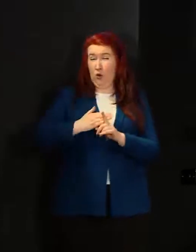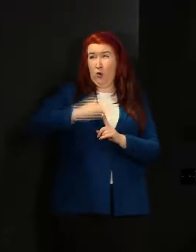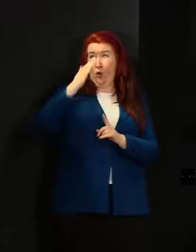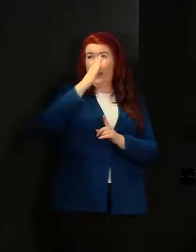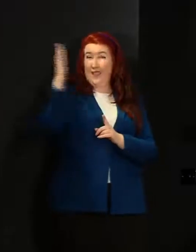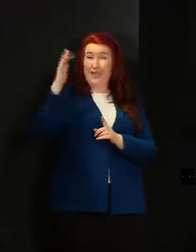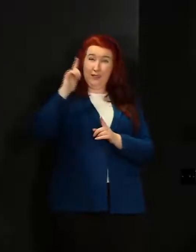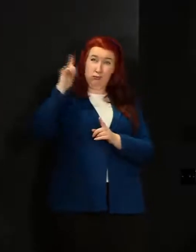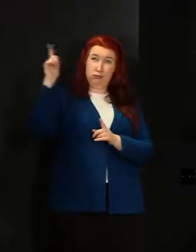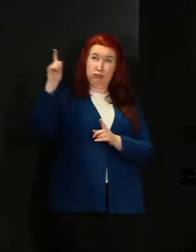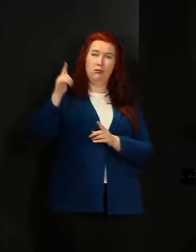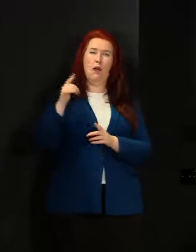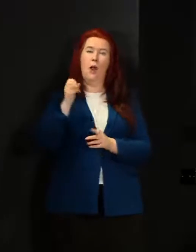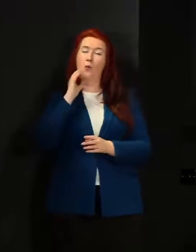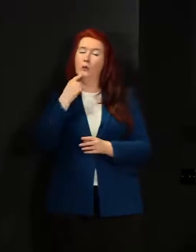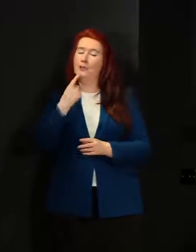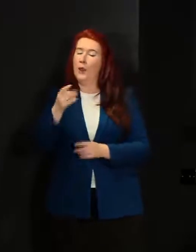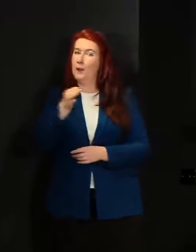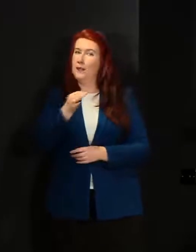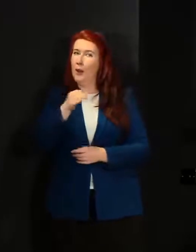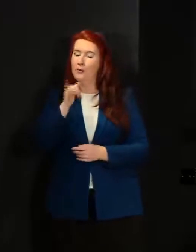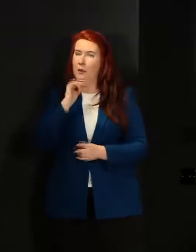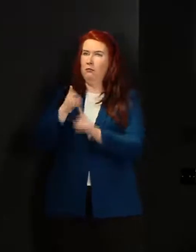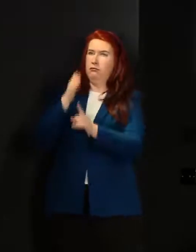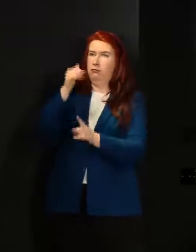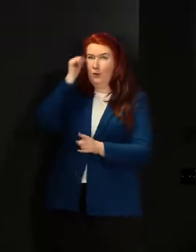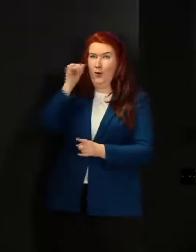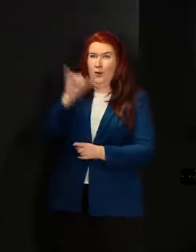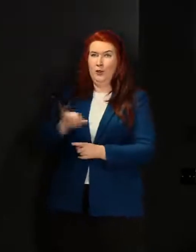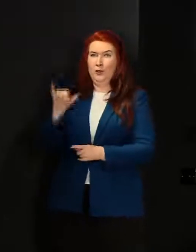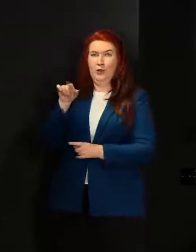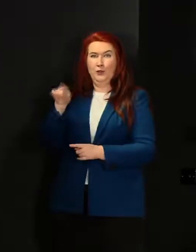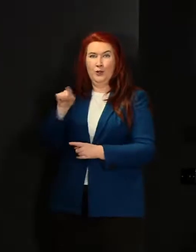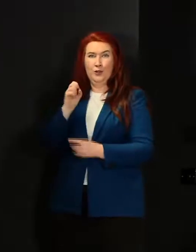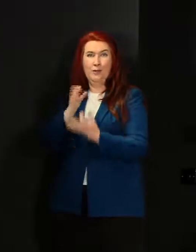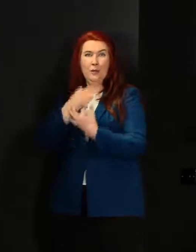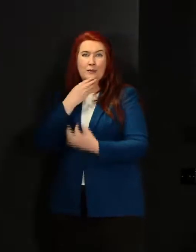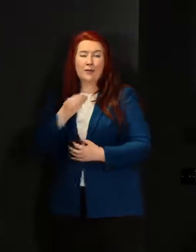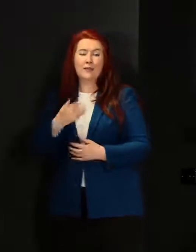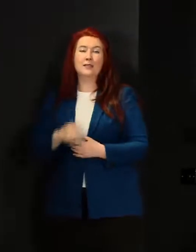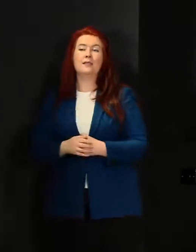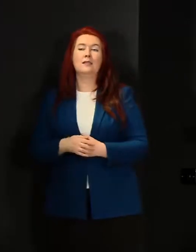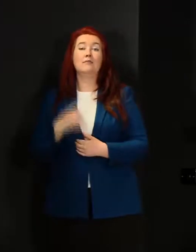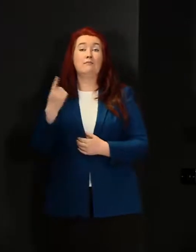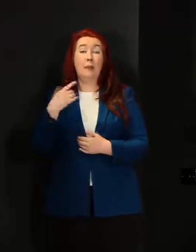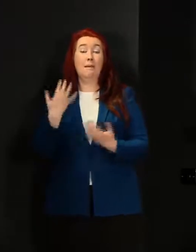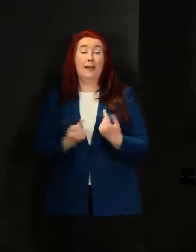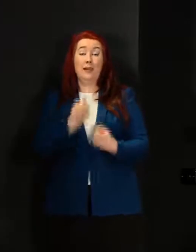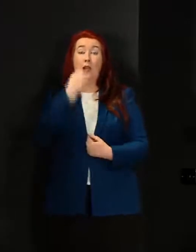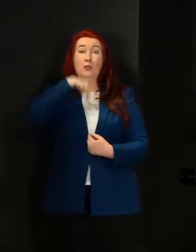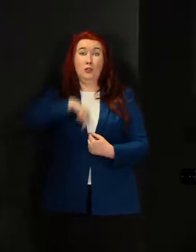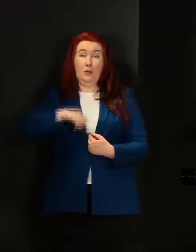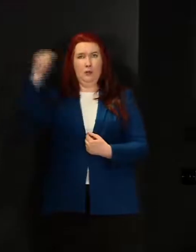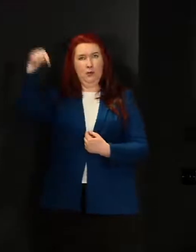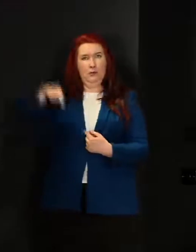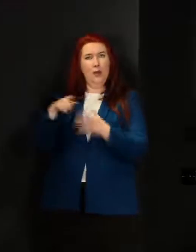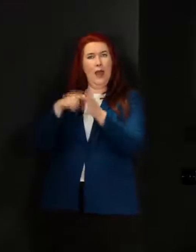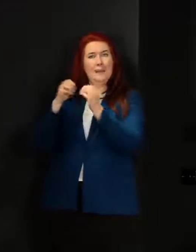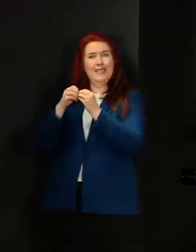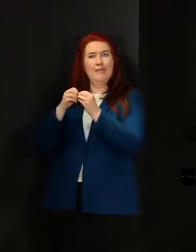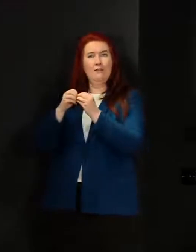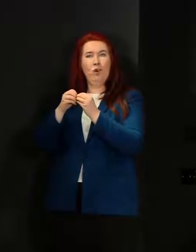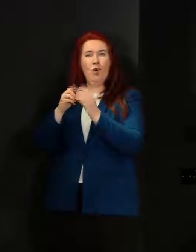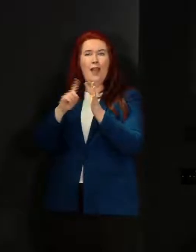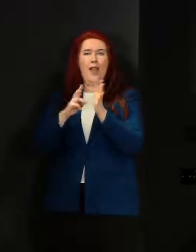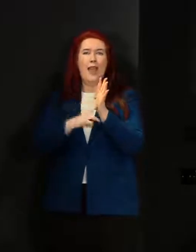of Scotland I'll not tell you which town because that perhaps make him identifiable and he had had an endoscopy in Aberdeen but they had